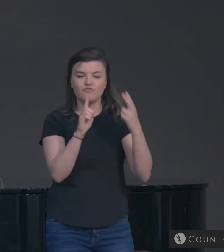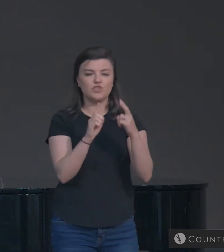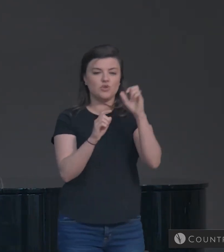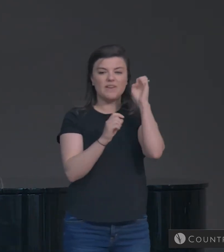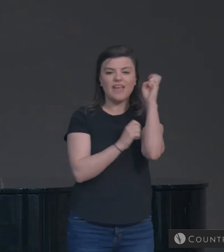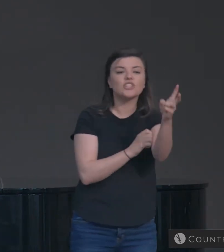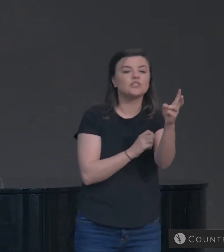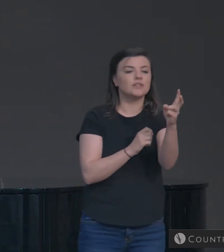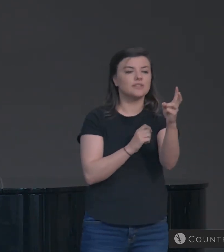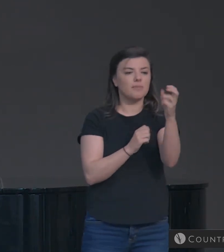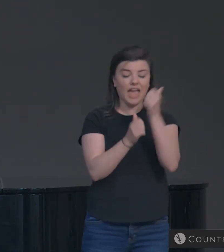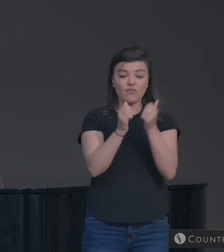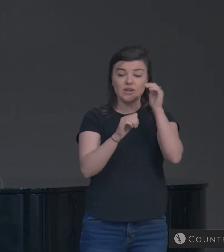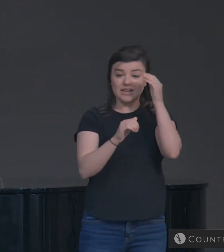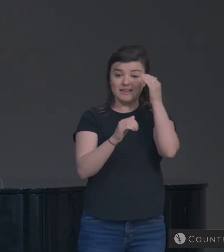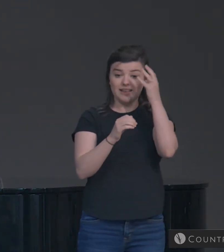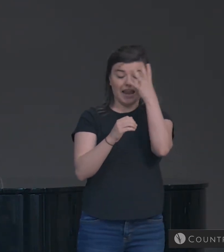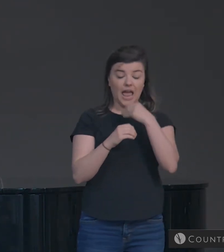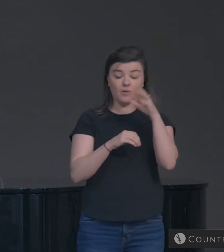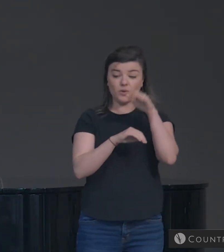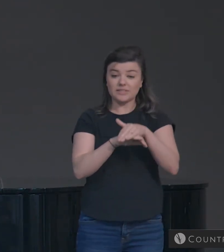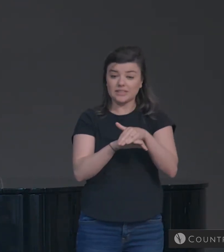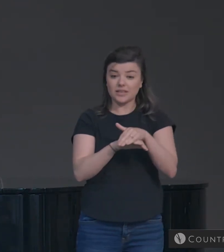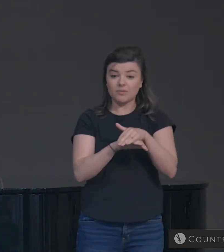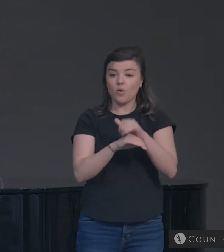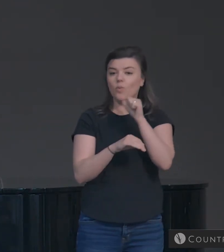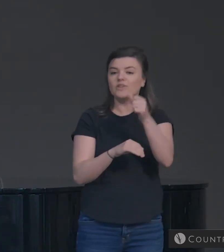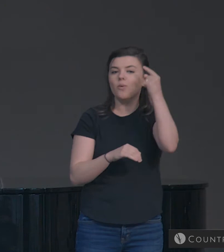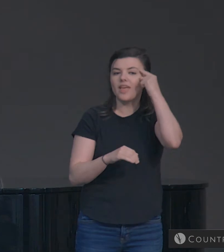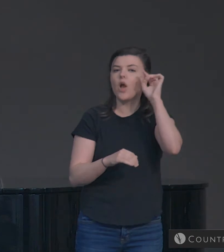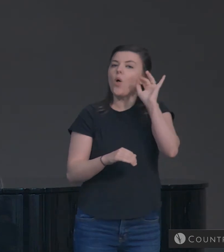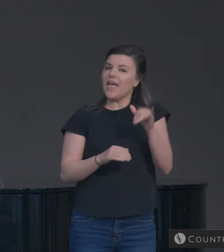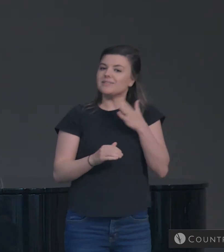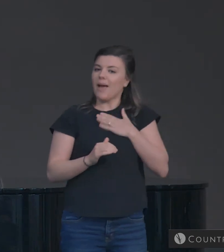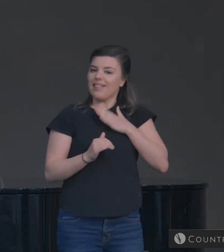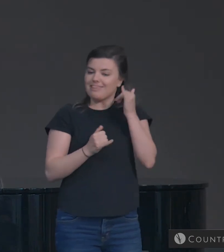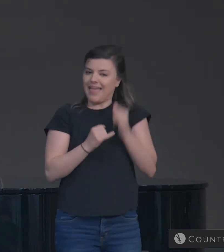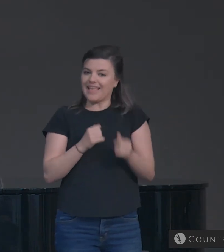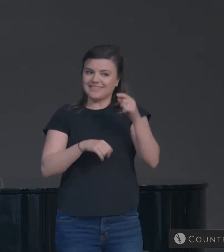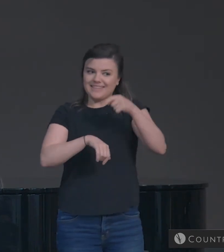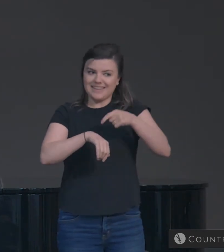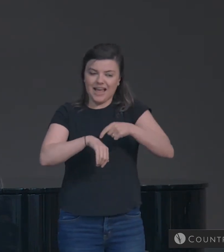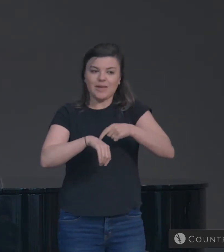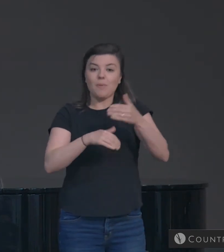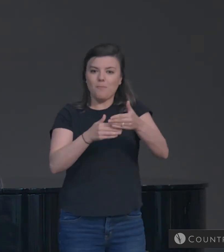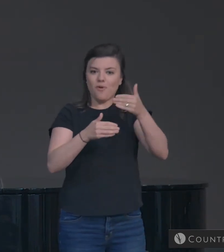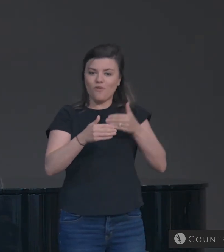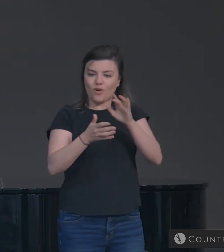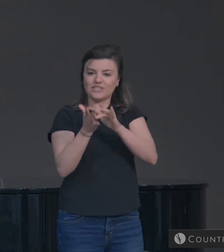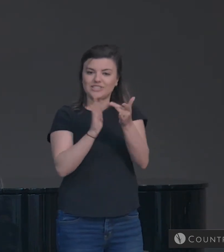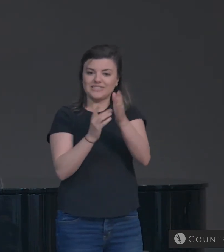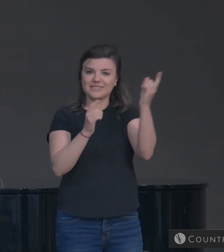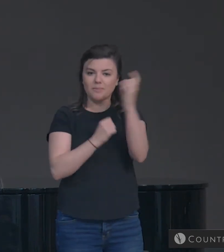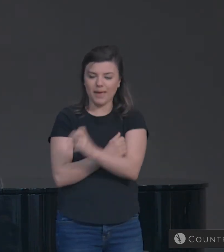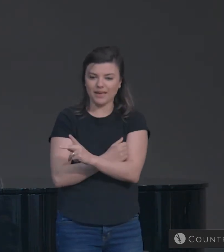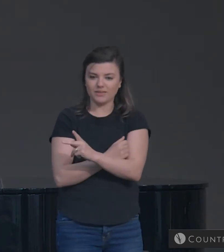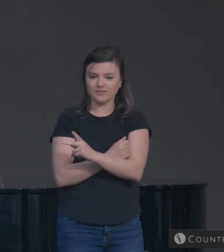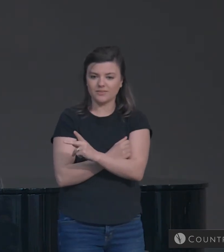that we go to sleep as if it were our last one before Jesus calls us.